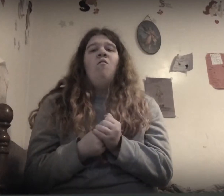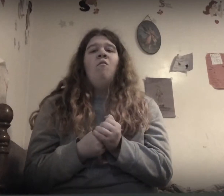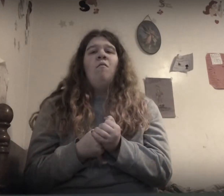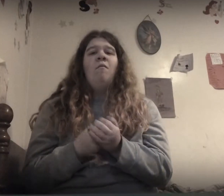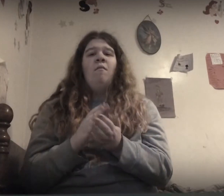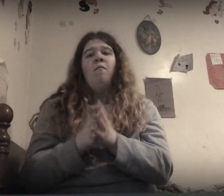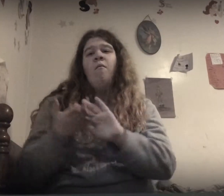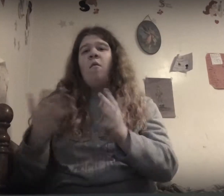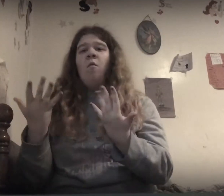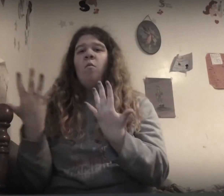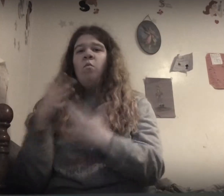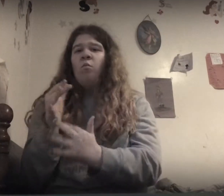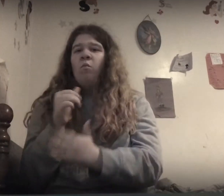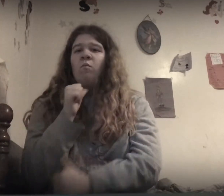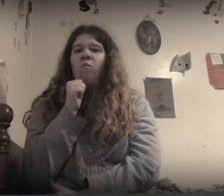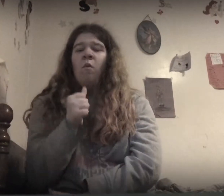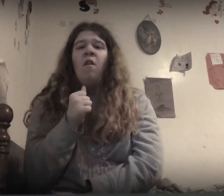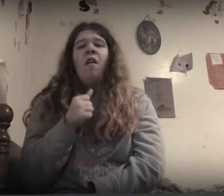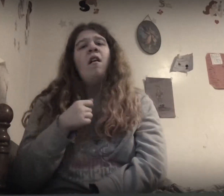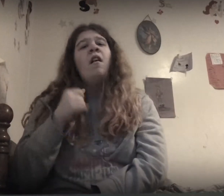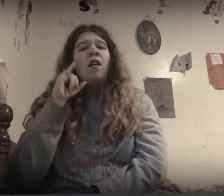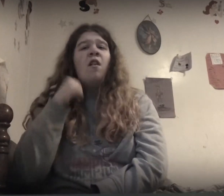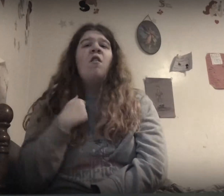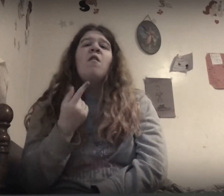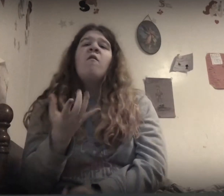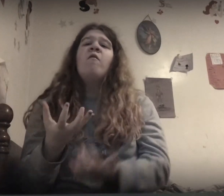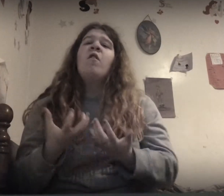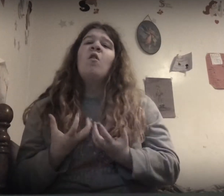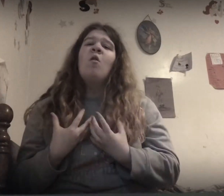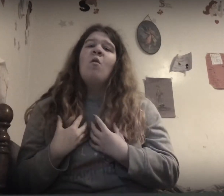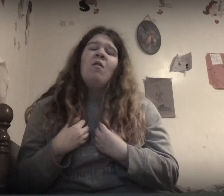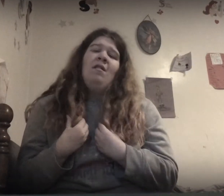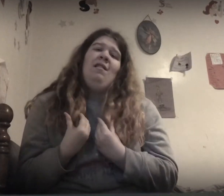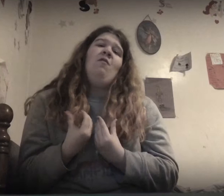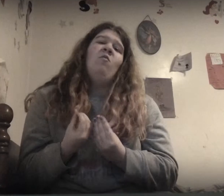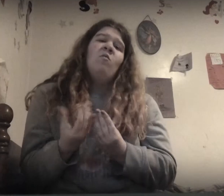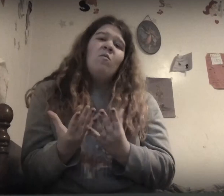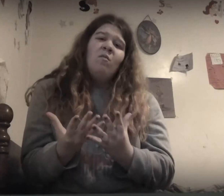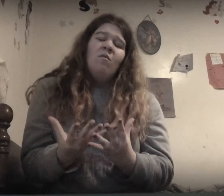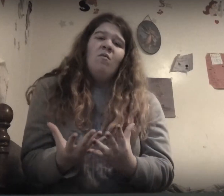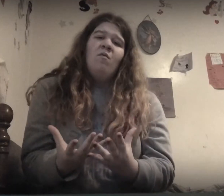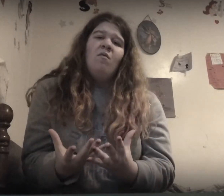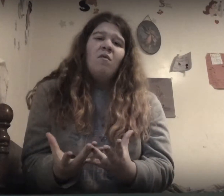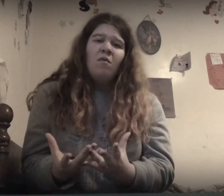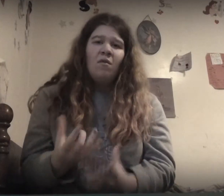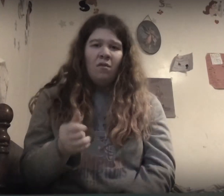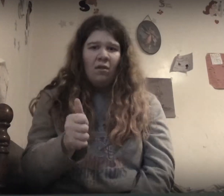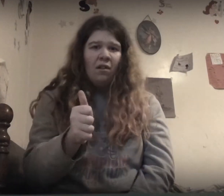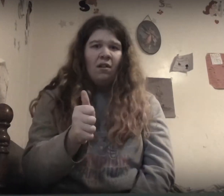Don't be afraid if you've got something to say